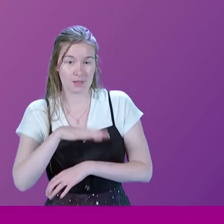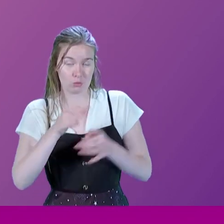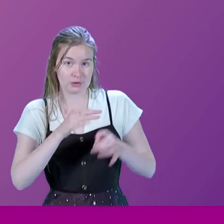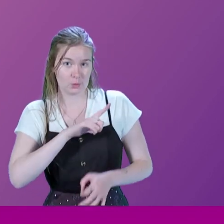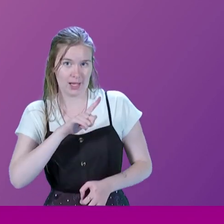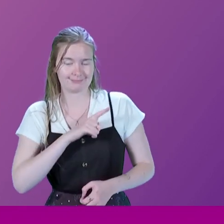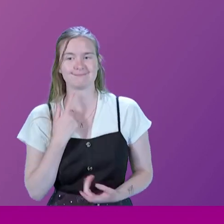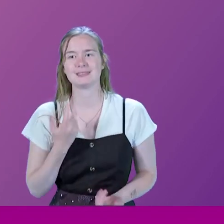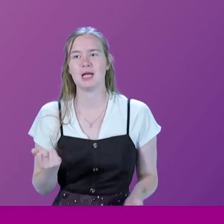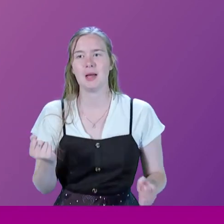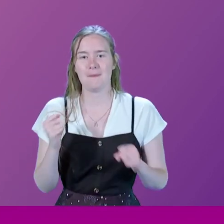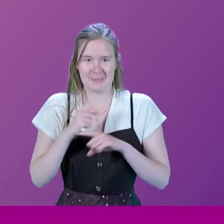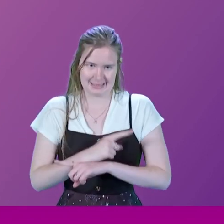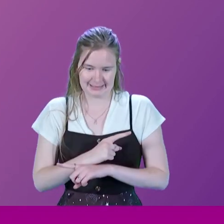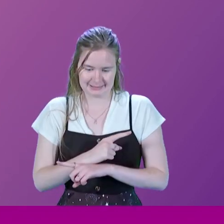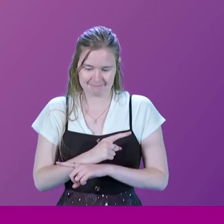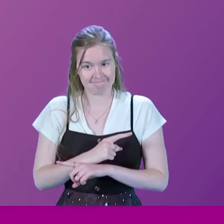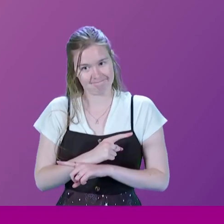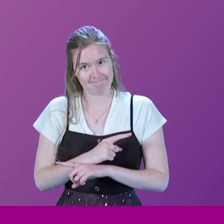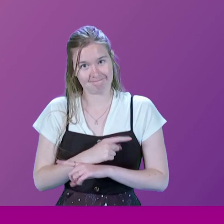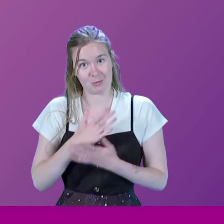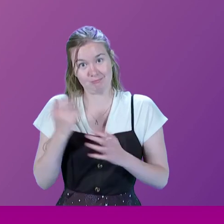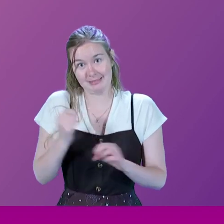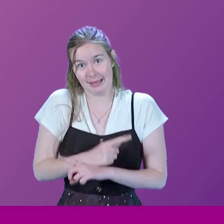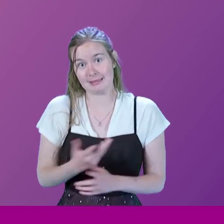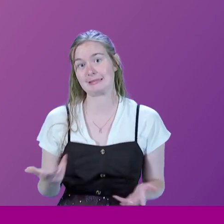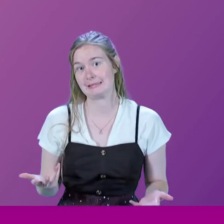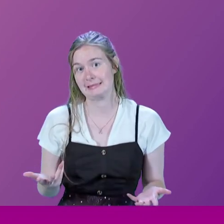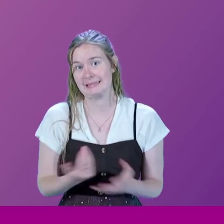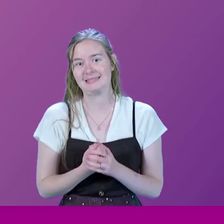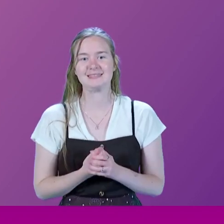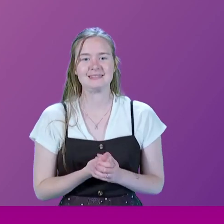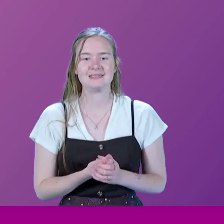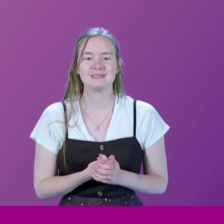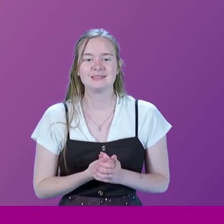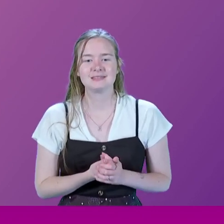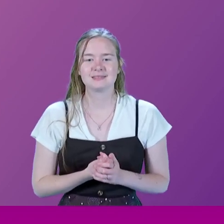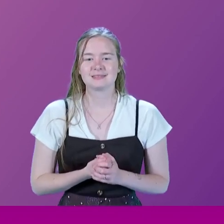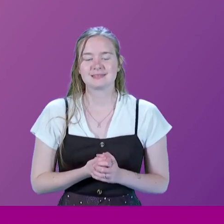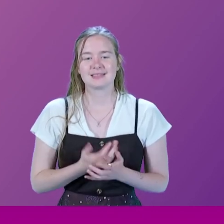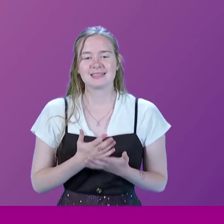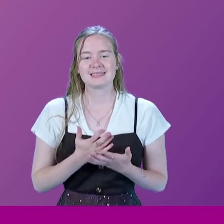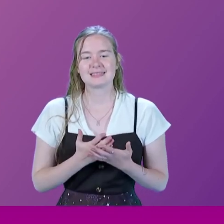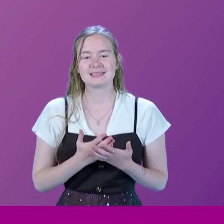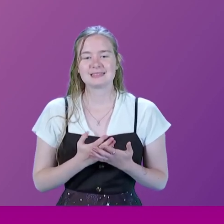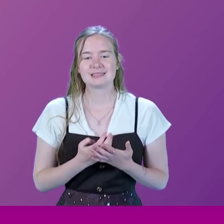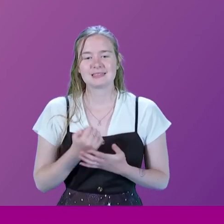A mistake. was... No. It was a mistake. And it was... It's the nearest I've come, I think, to having wasted